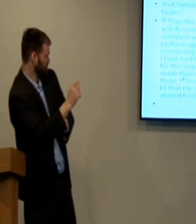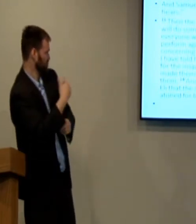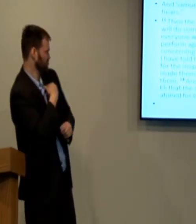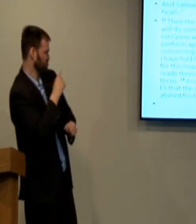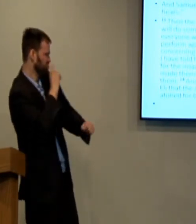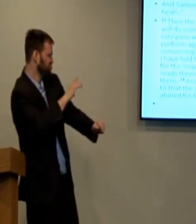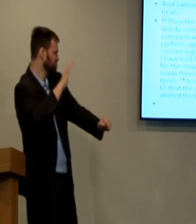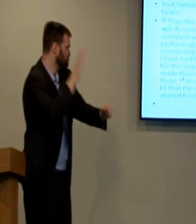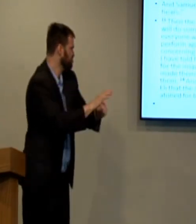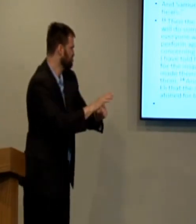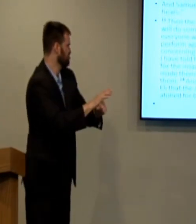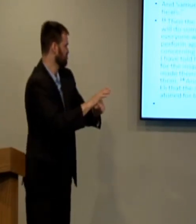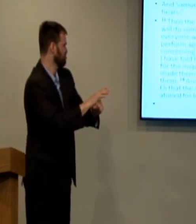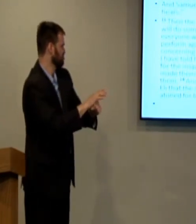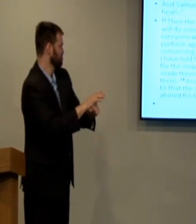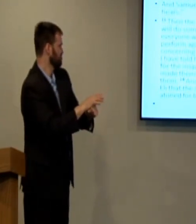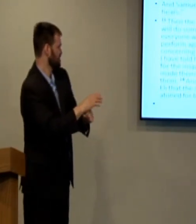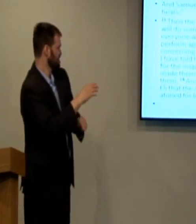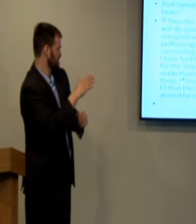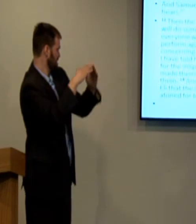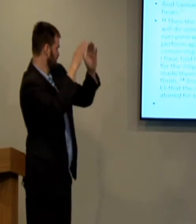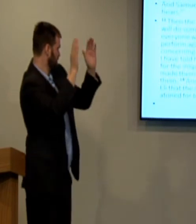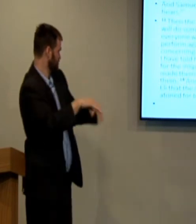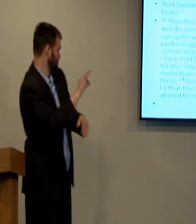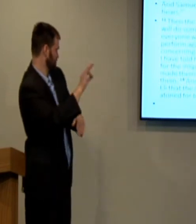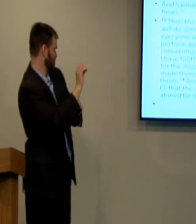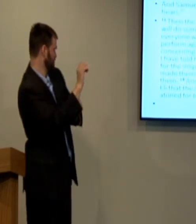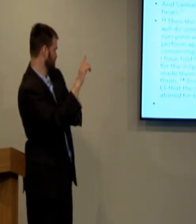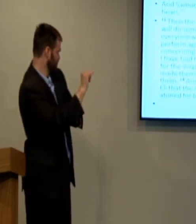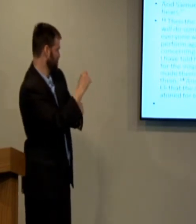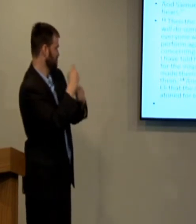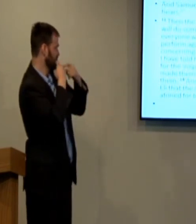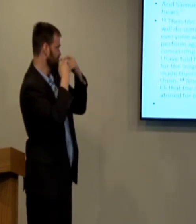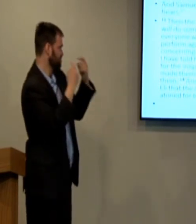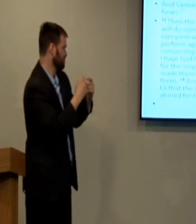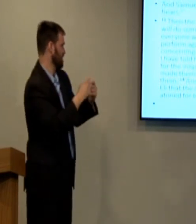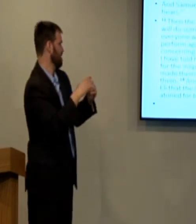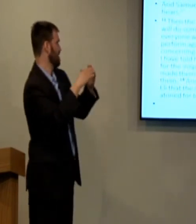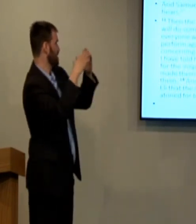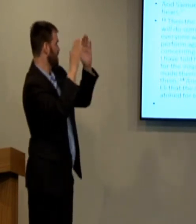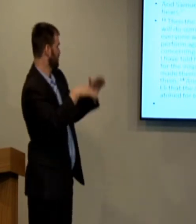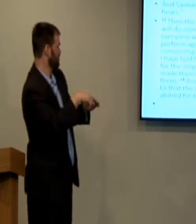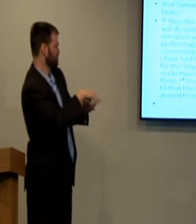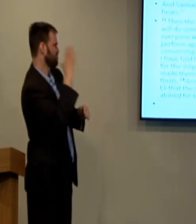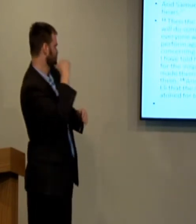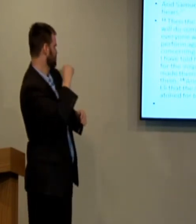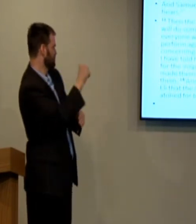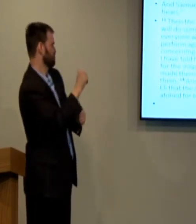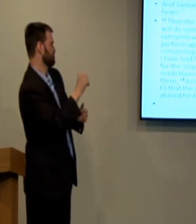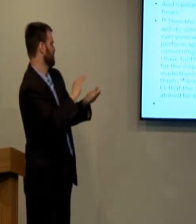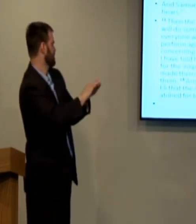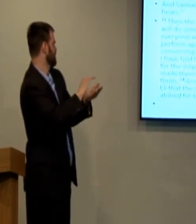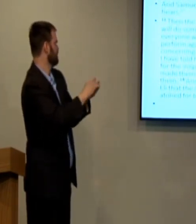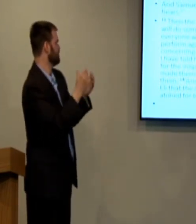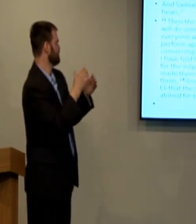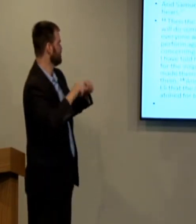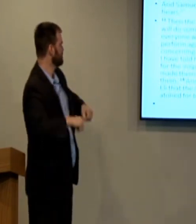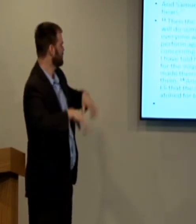And verse 14 says, therefore I have sworn in the house of Eli that the iniquity of Eli's house shall